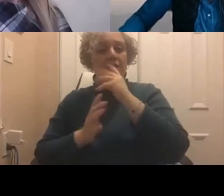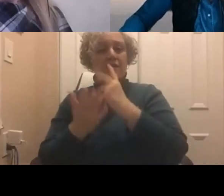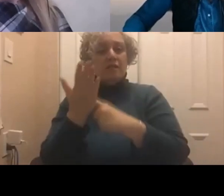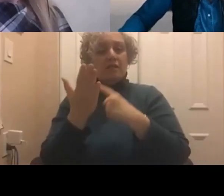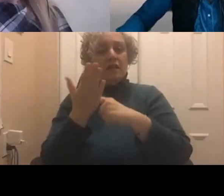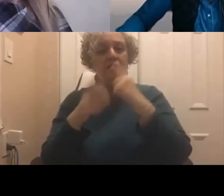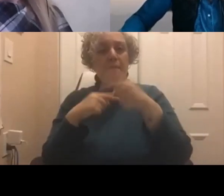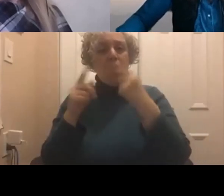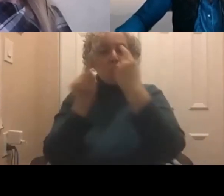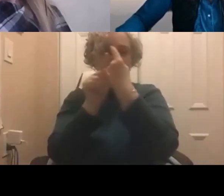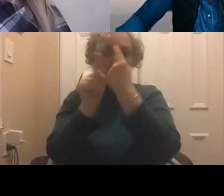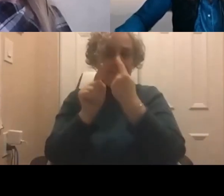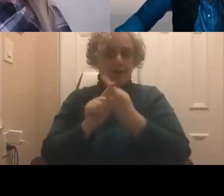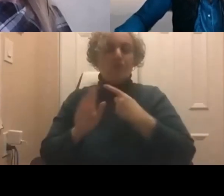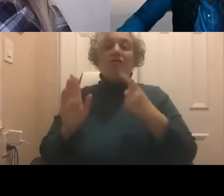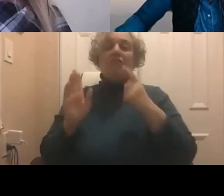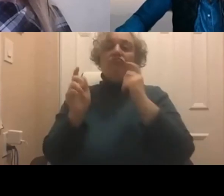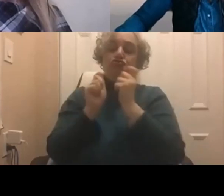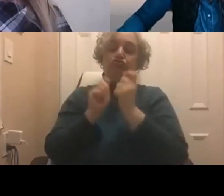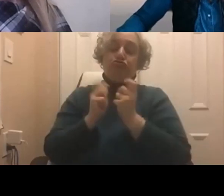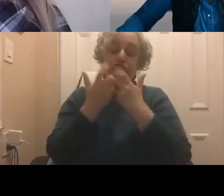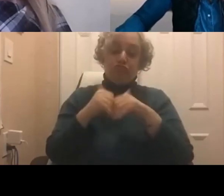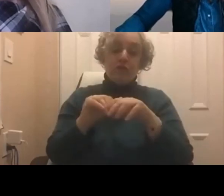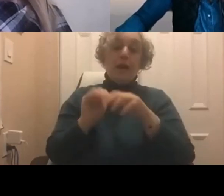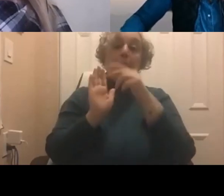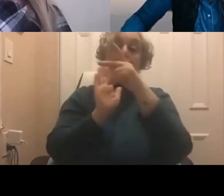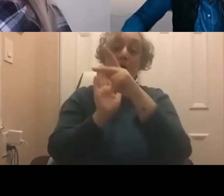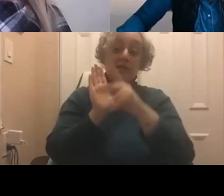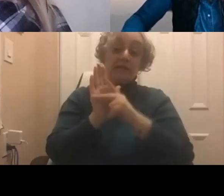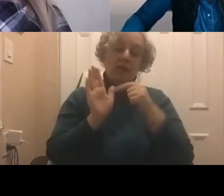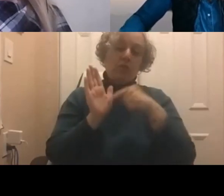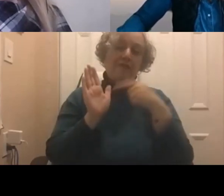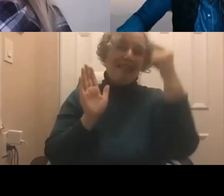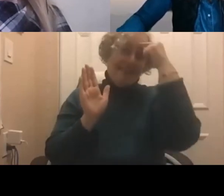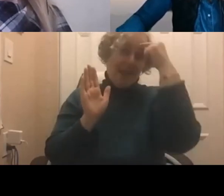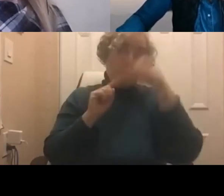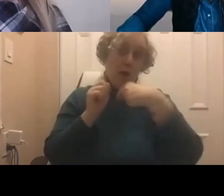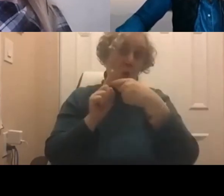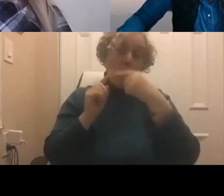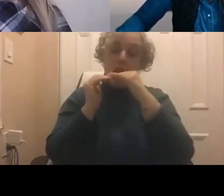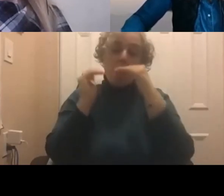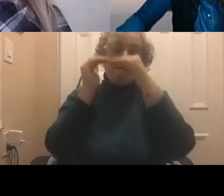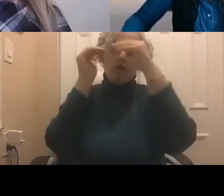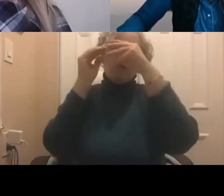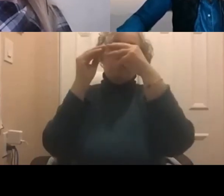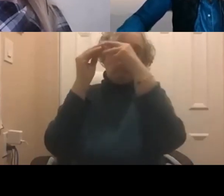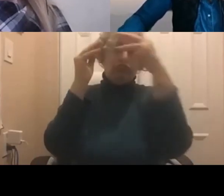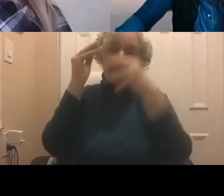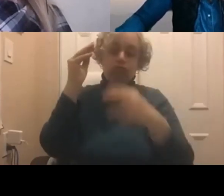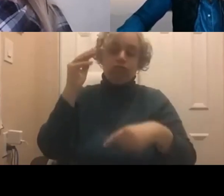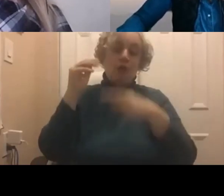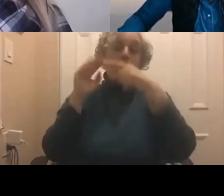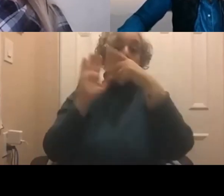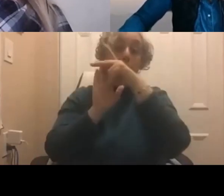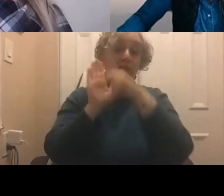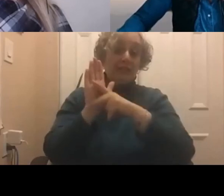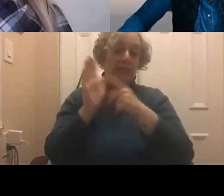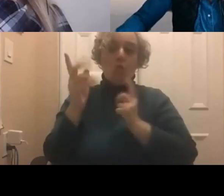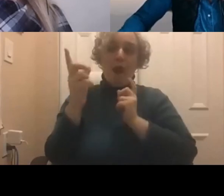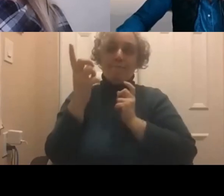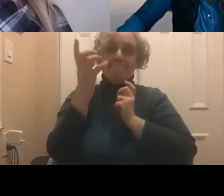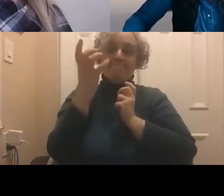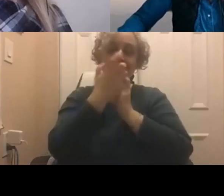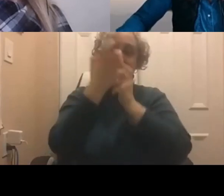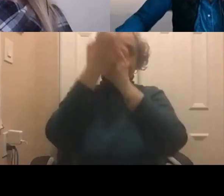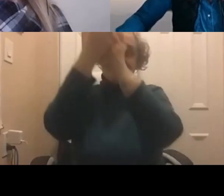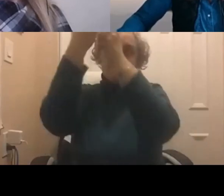we have to also consider what levels of policy. So, one area that, you know, certainly